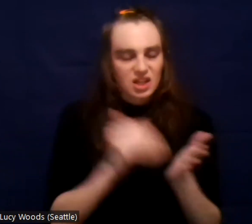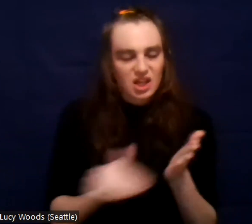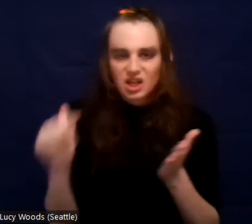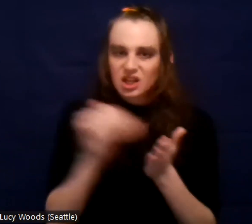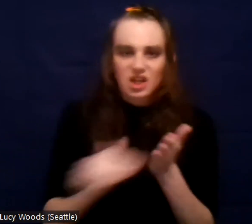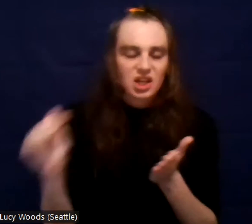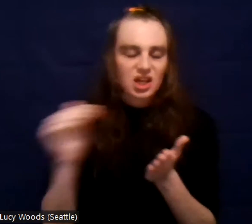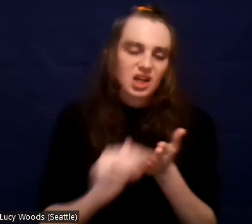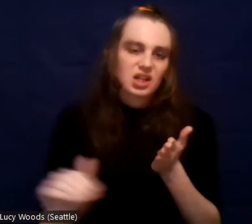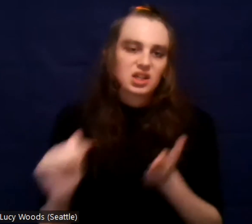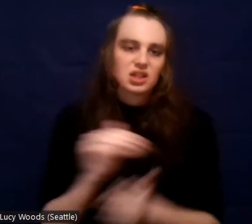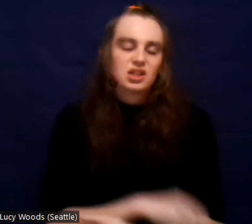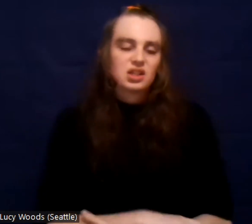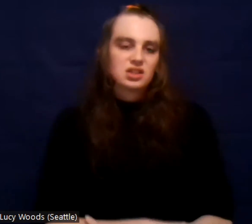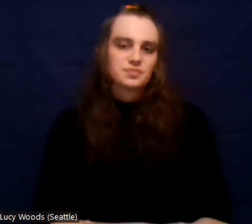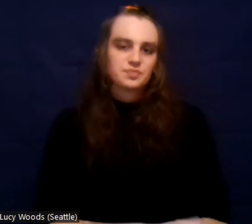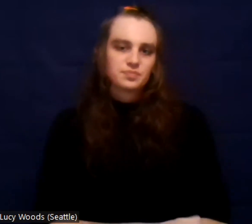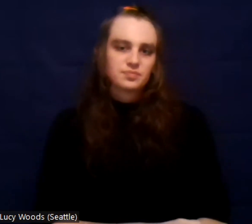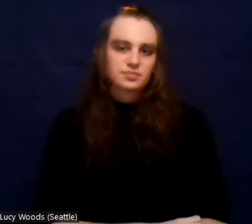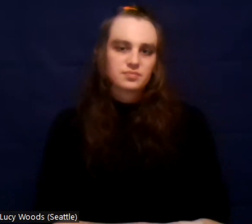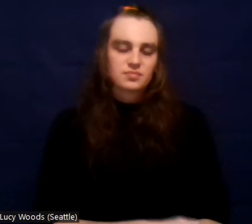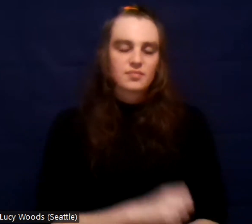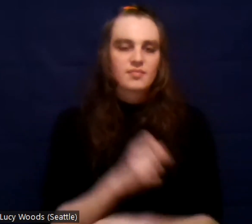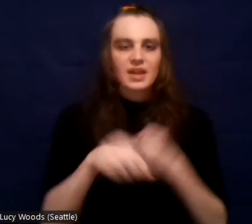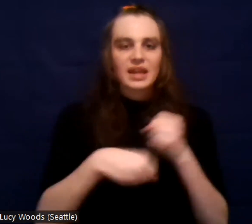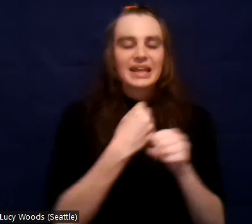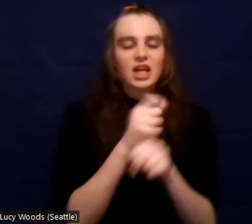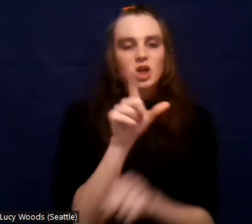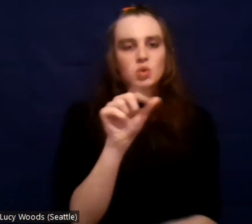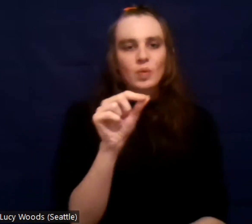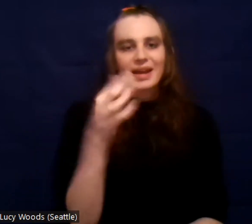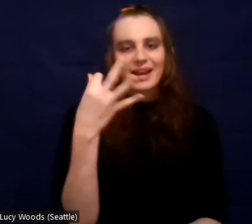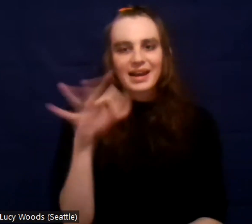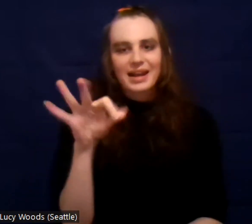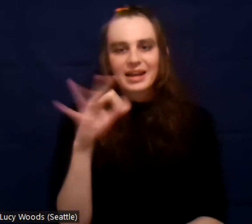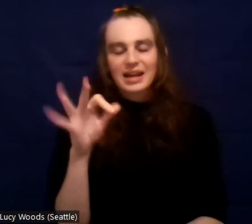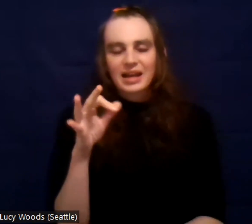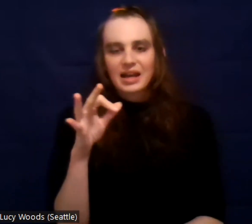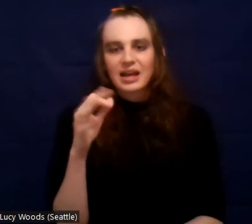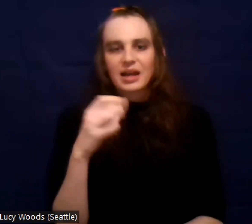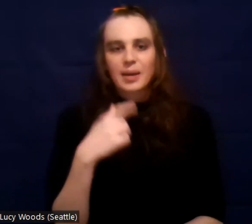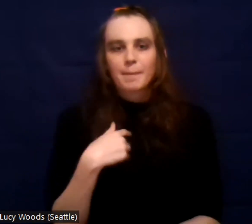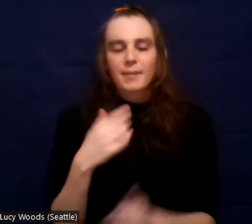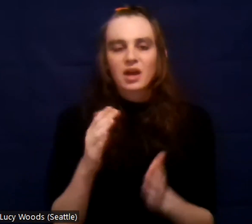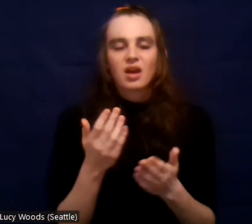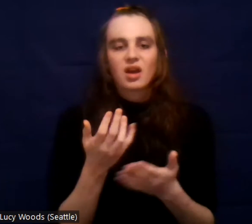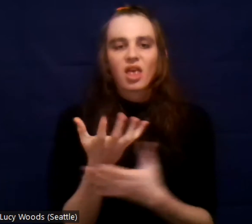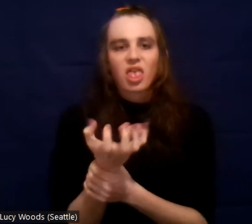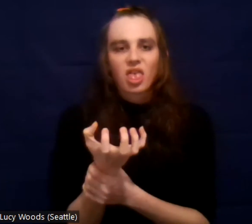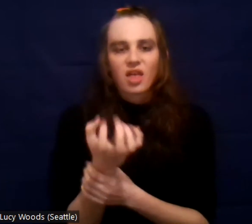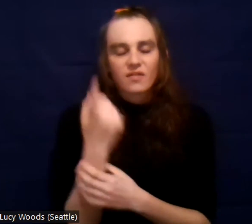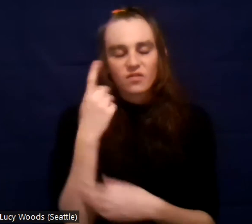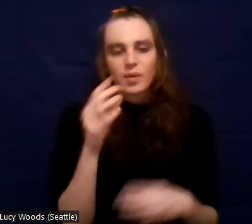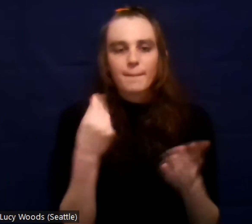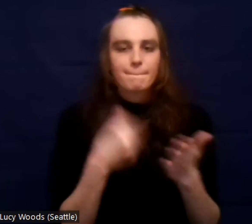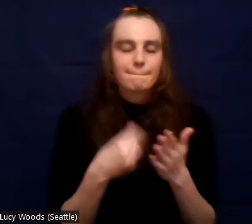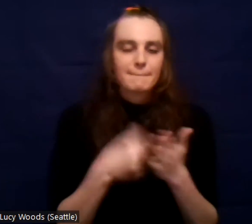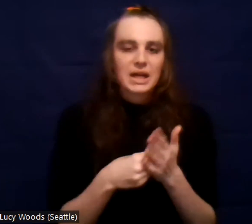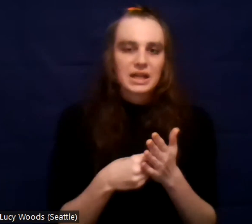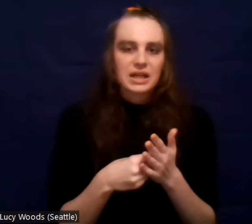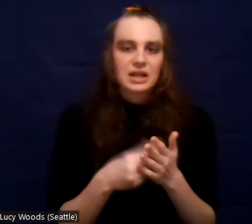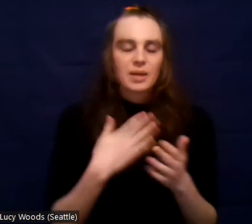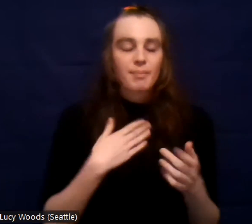um, in 2019, I was panhandling and a friend of mine, uh, seen me,